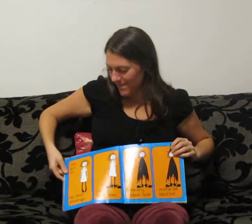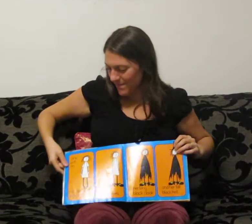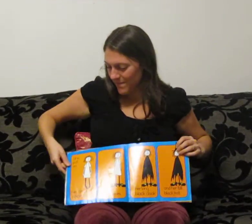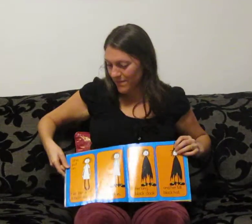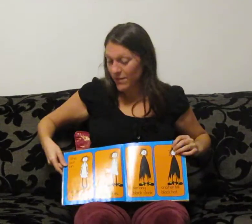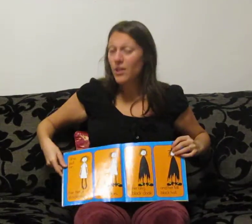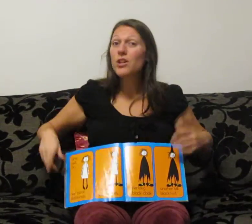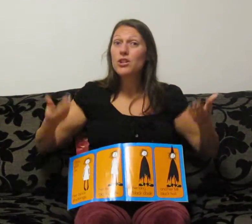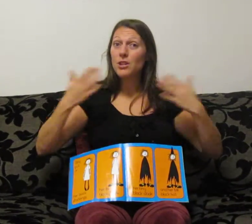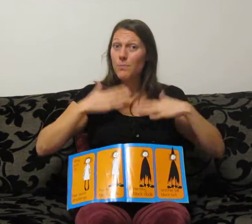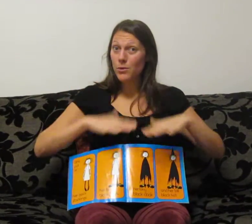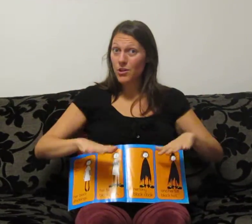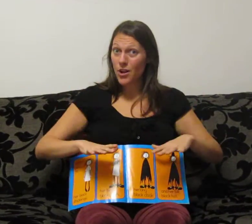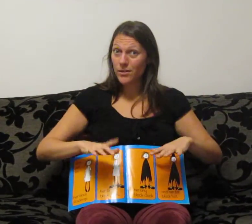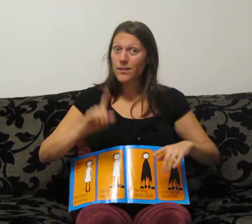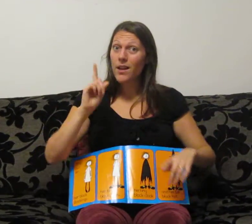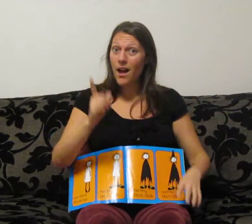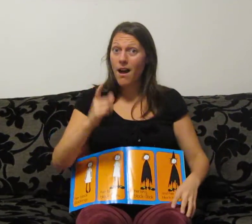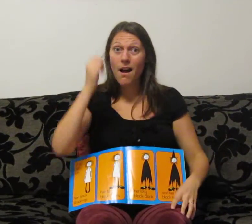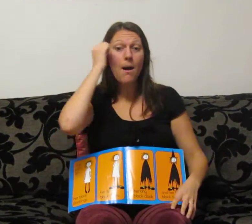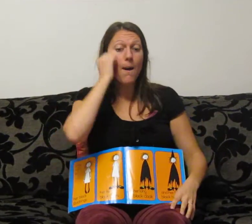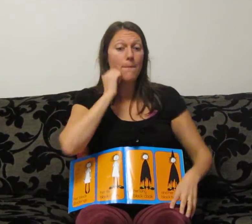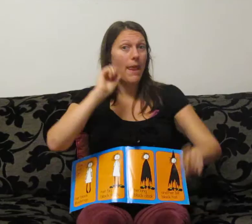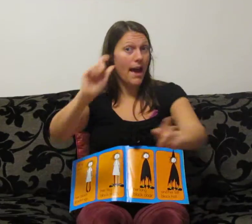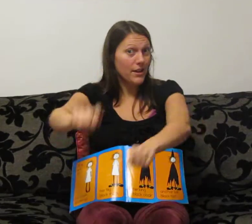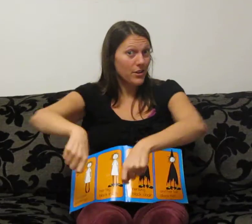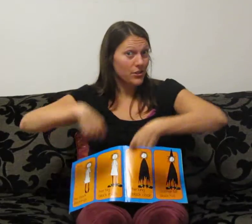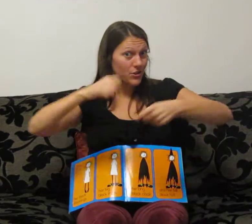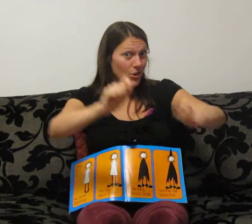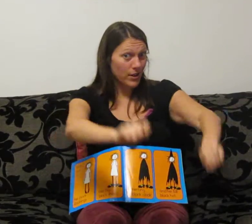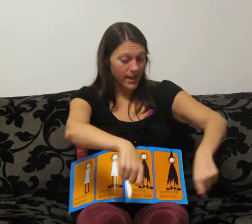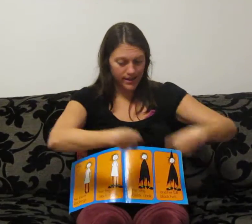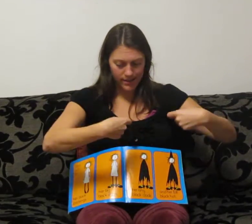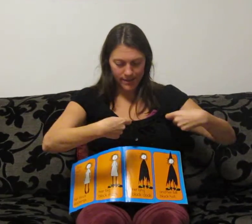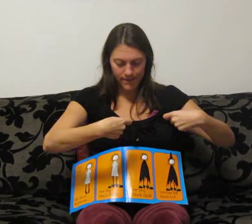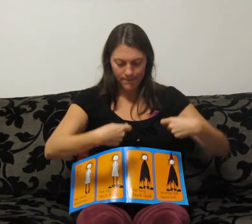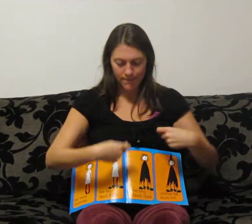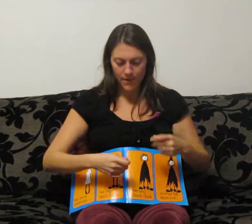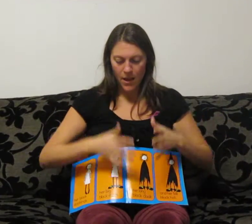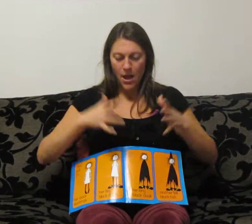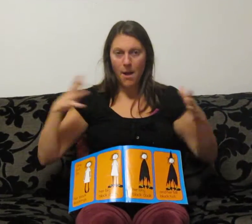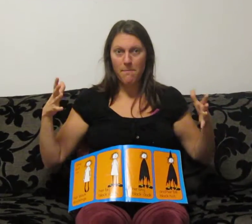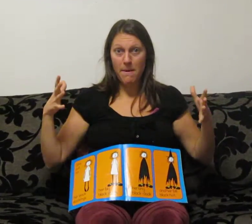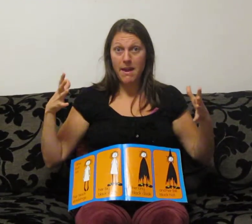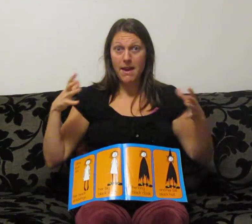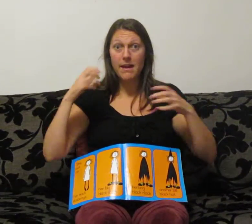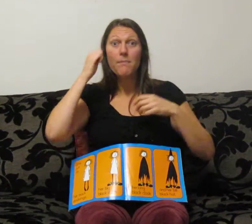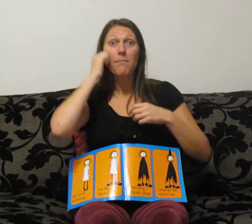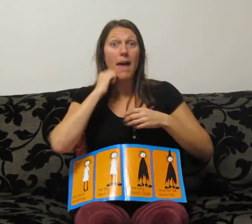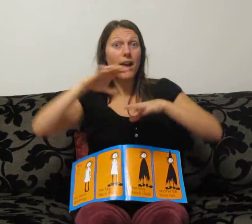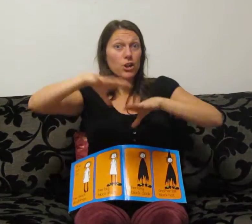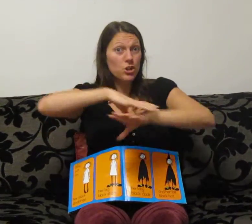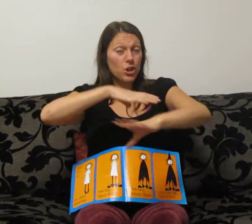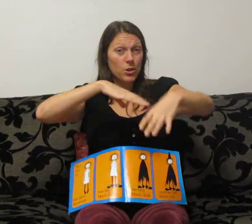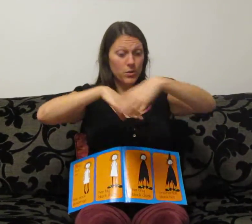She put on her black stockings, her big black shoes,